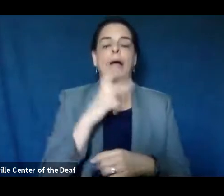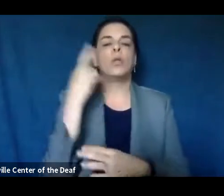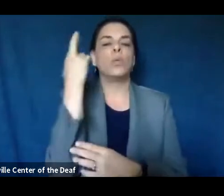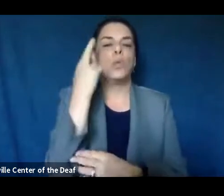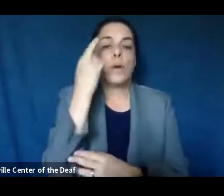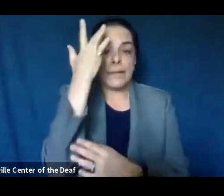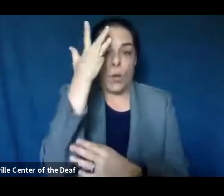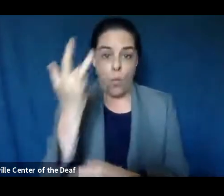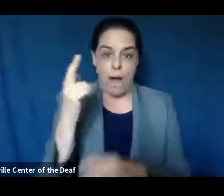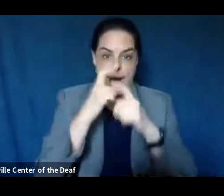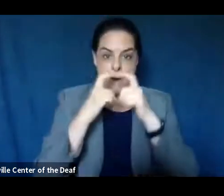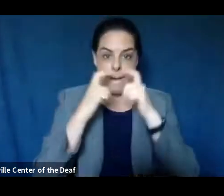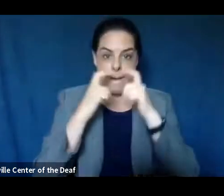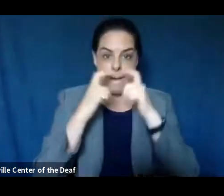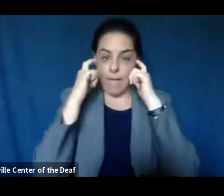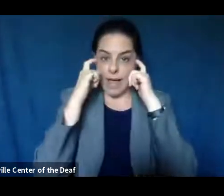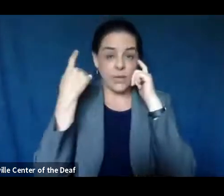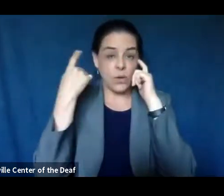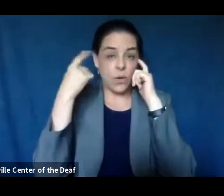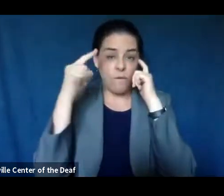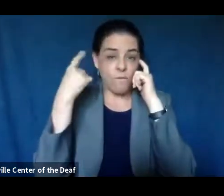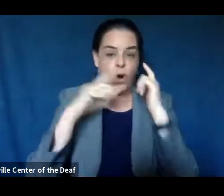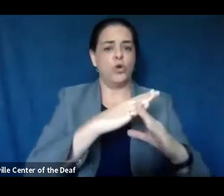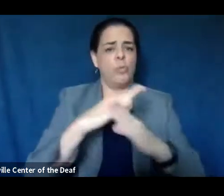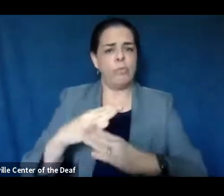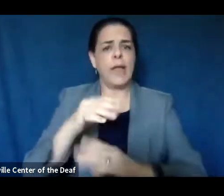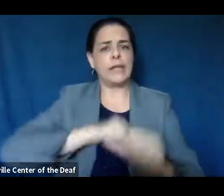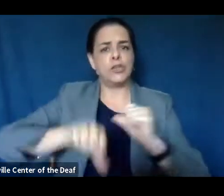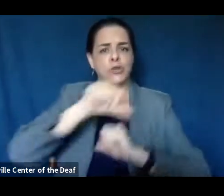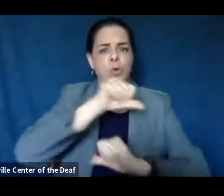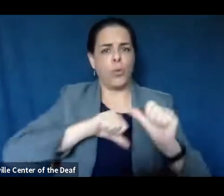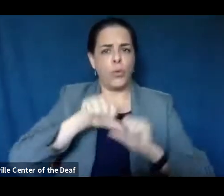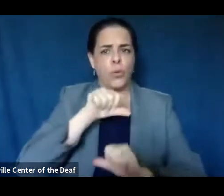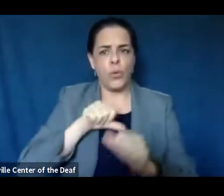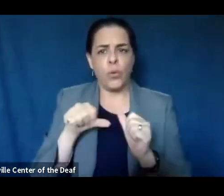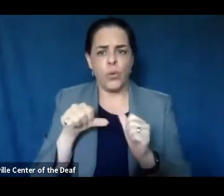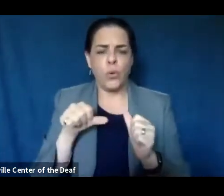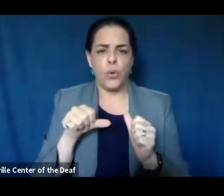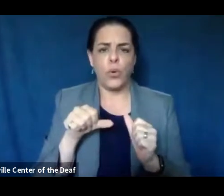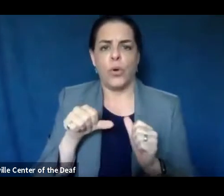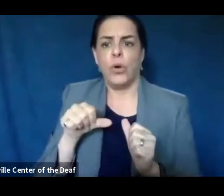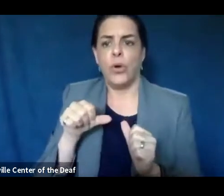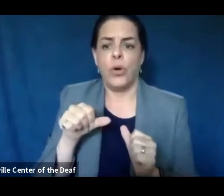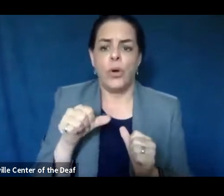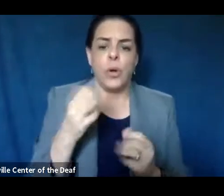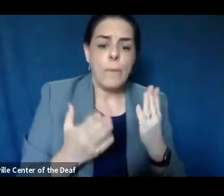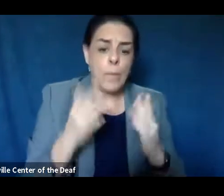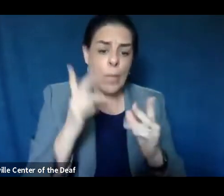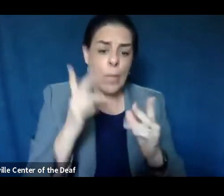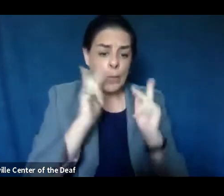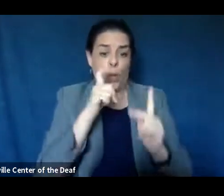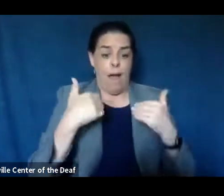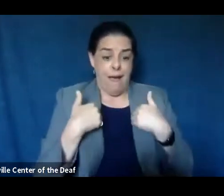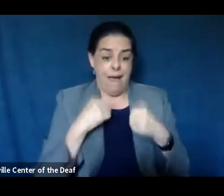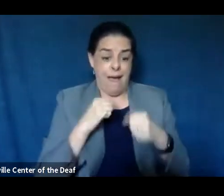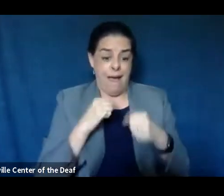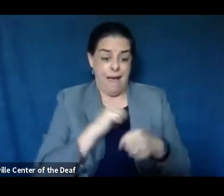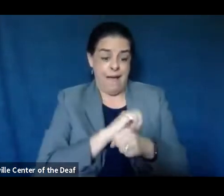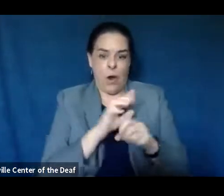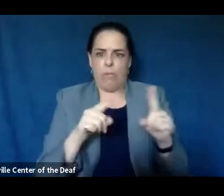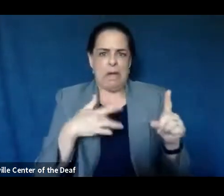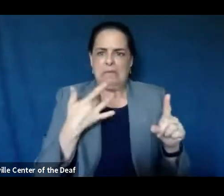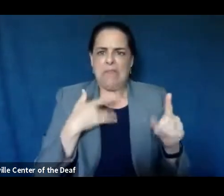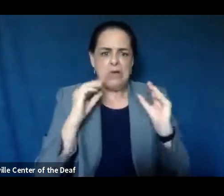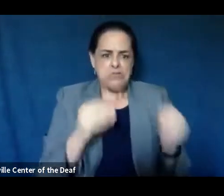wearing the mask. It's to protect each other in this situation for people who may have the disease and not know it and can be